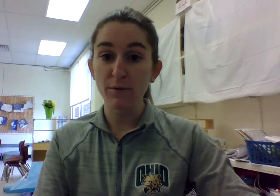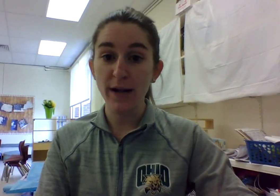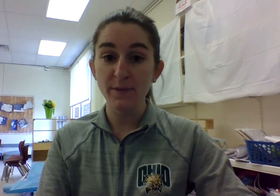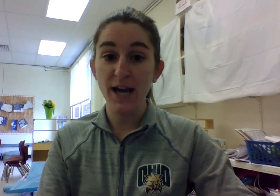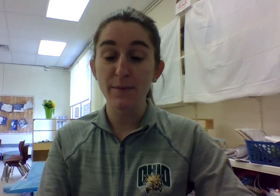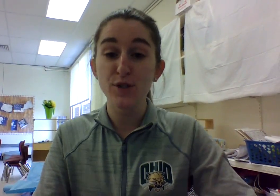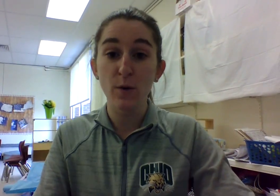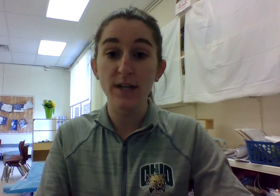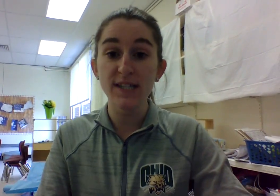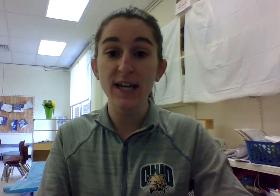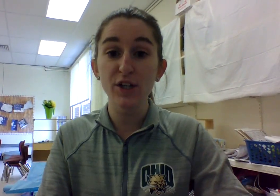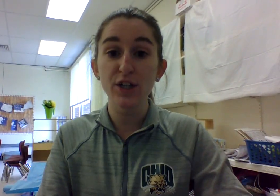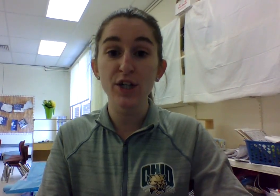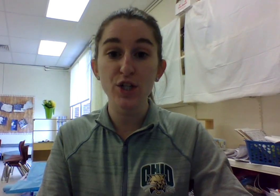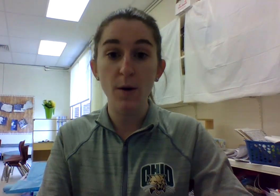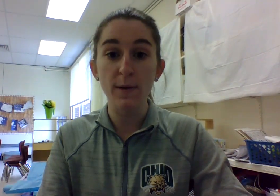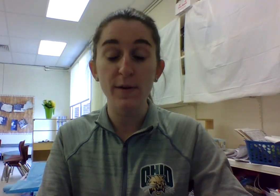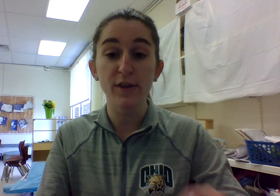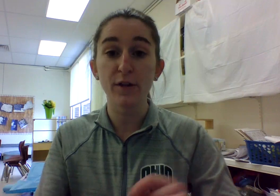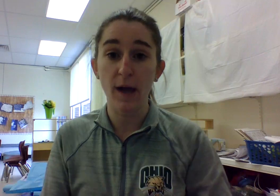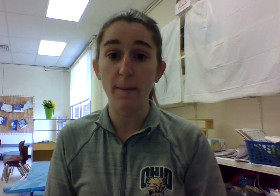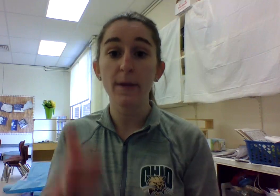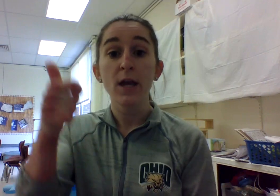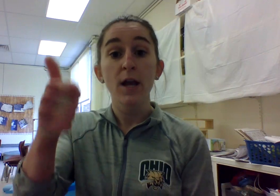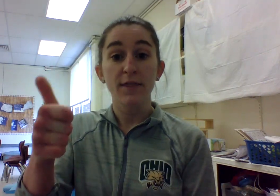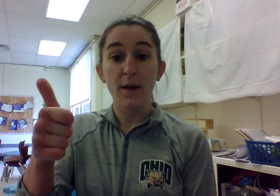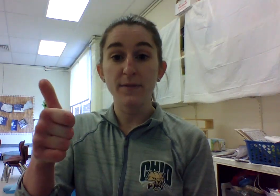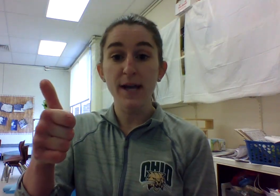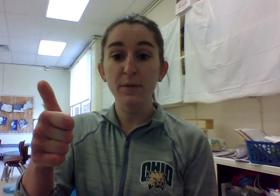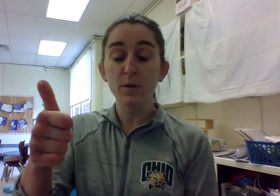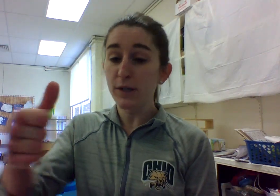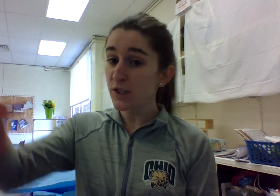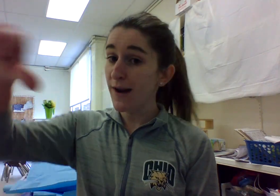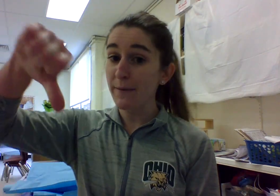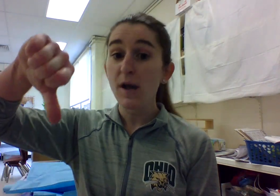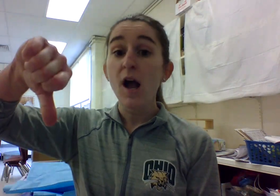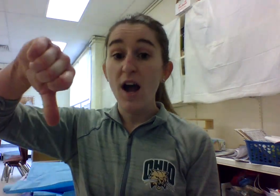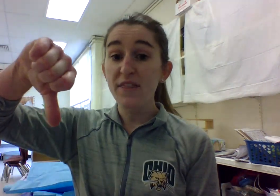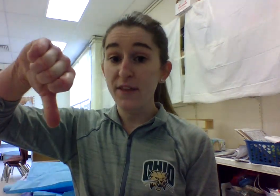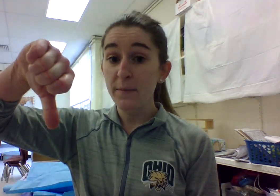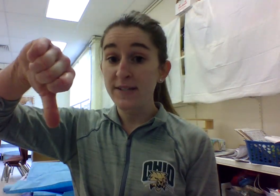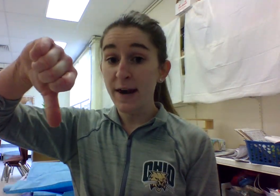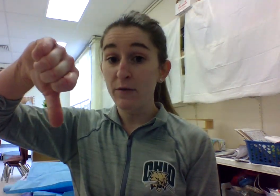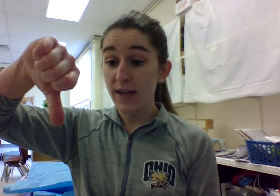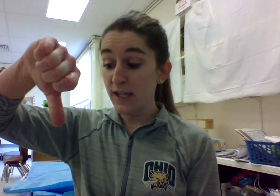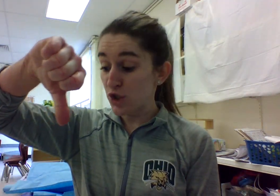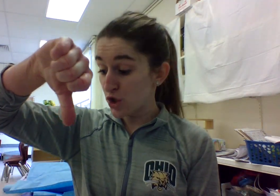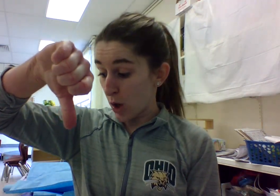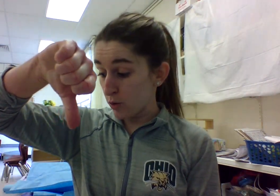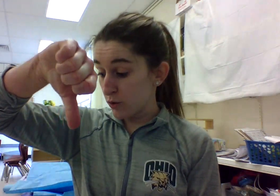rhyme time. So once again, you're going to show me with your thumb. Thumbs up the words rhyme. A thumb down they don't.